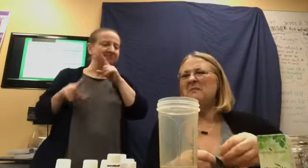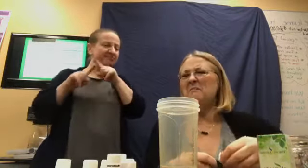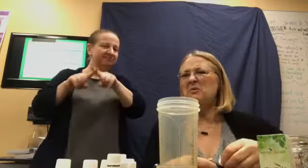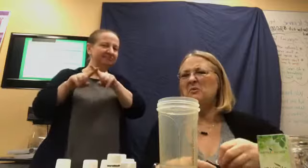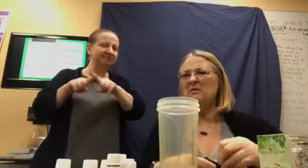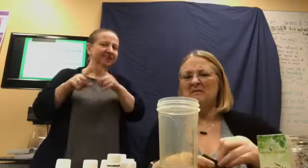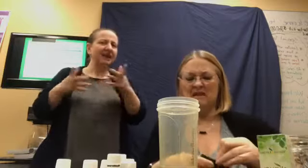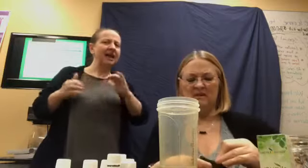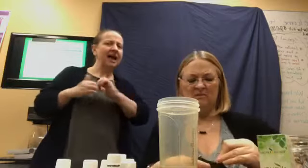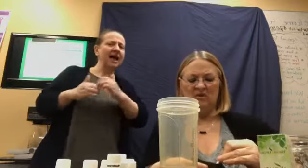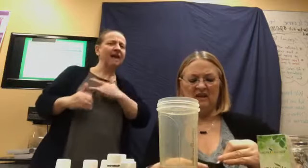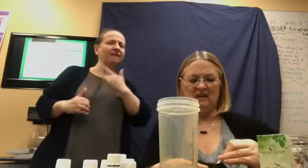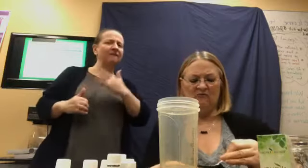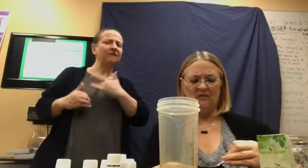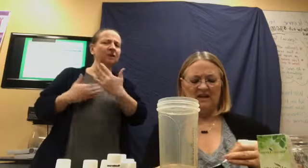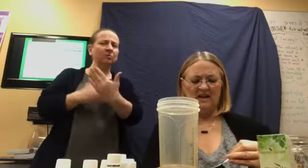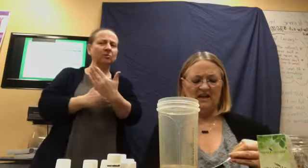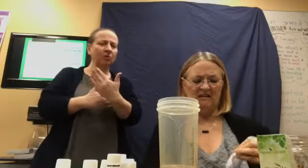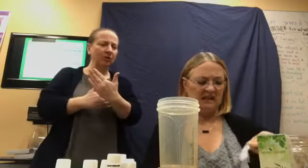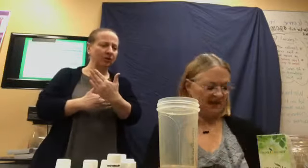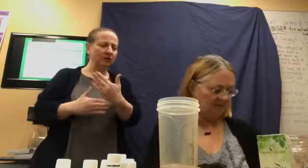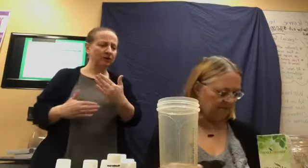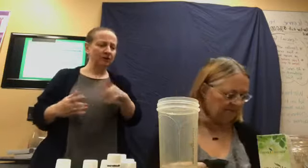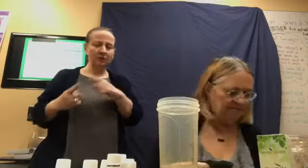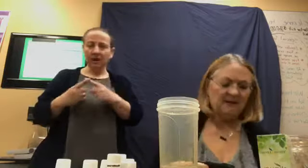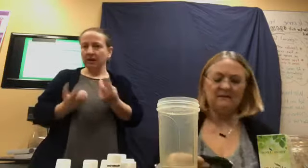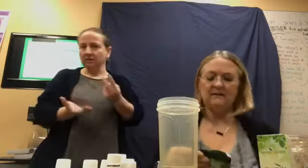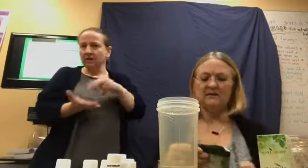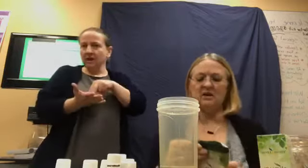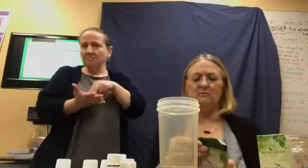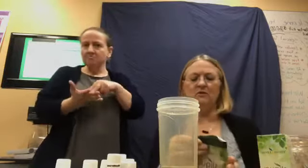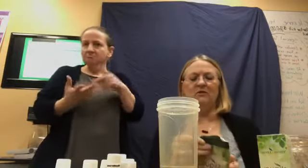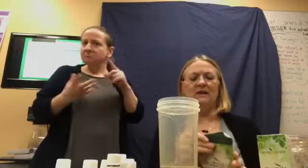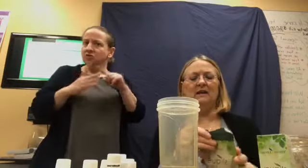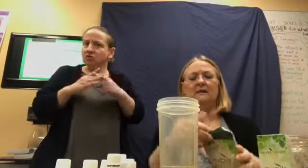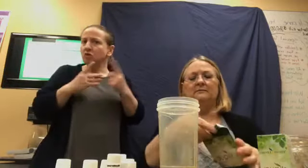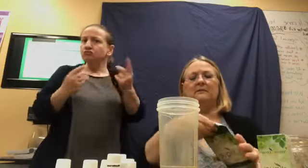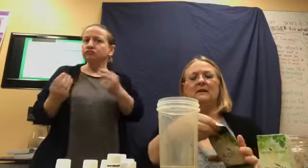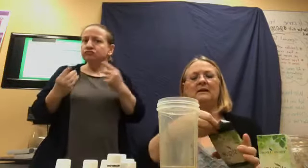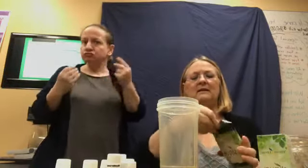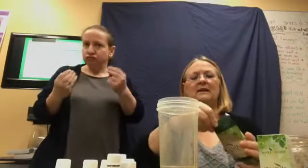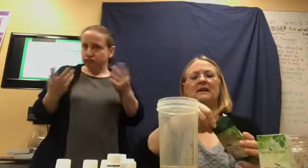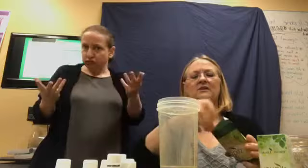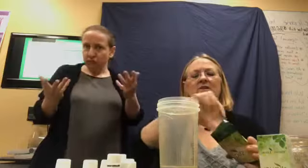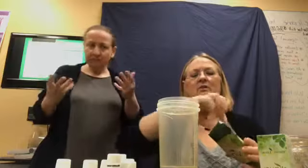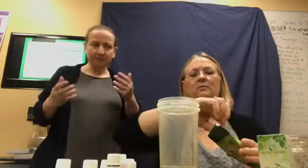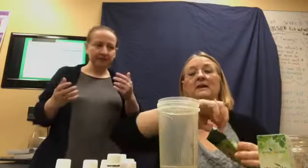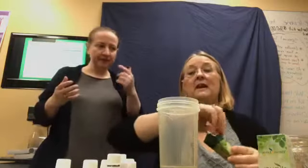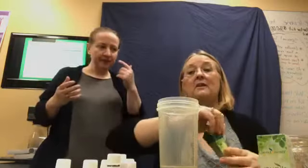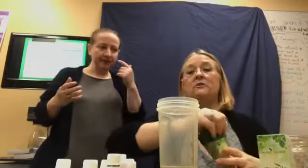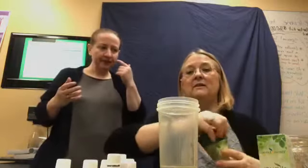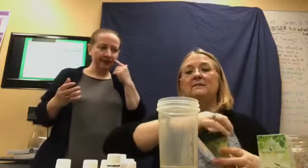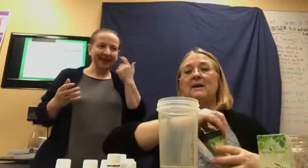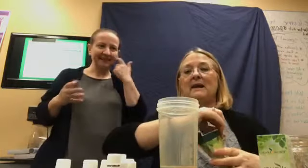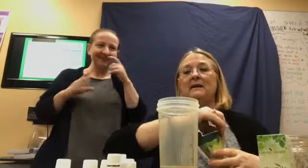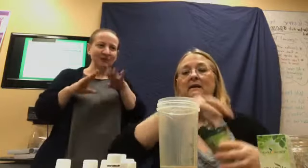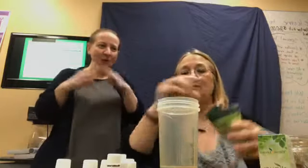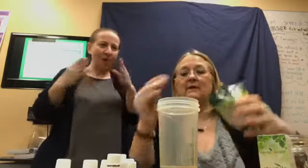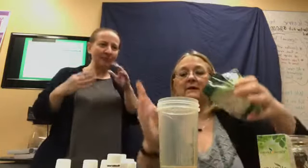my mood in the morning when I get up and start moving. I think I just opened Andrea's packet of the